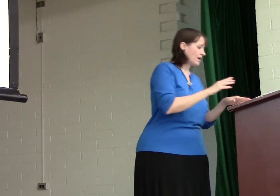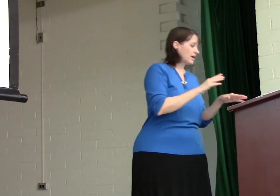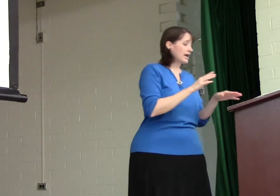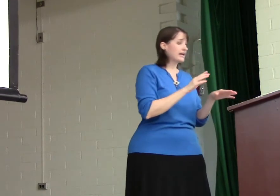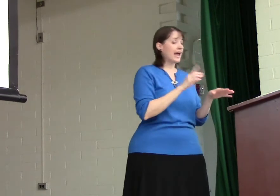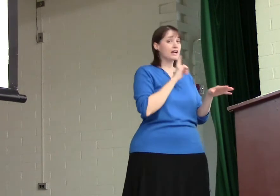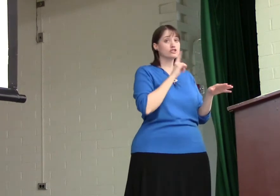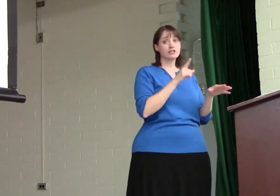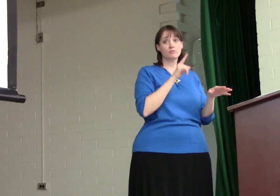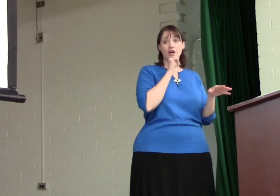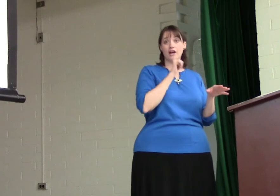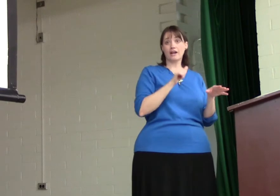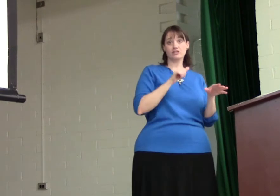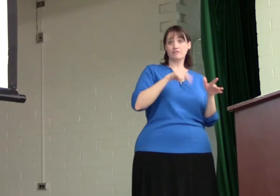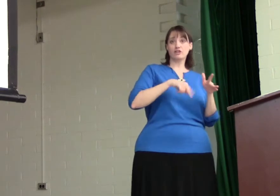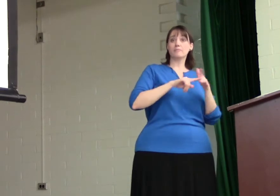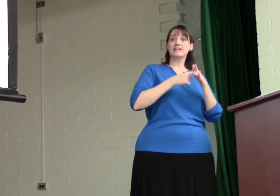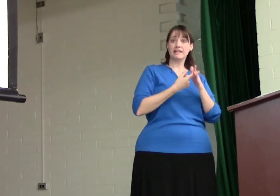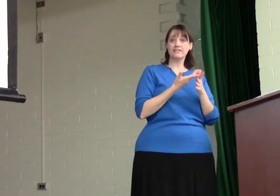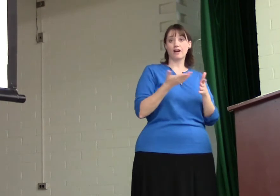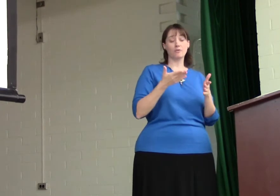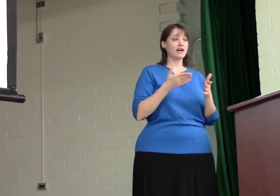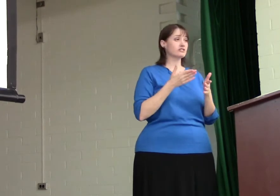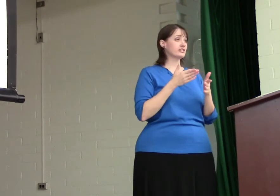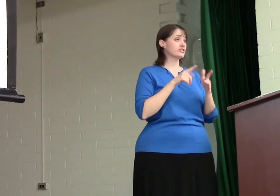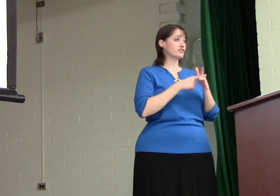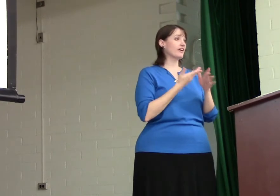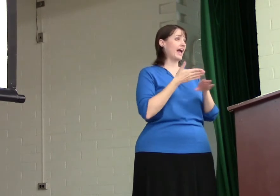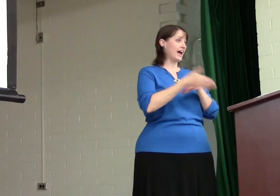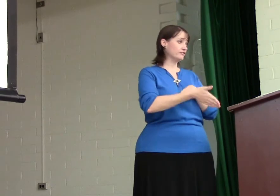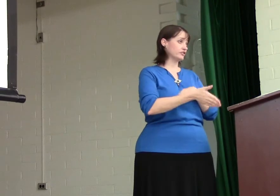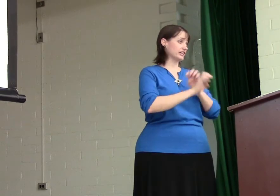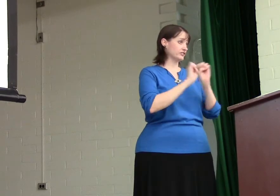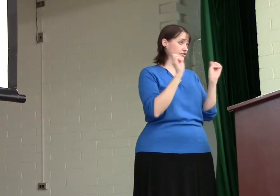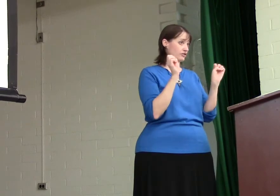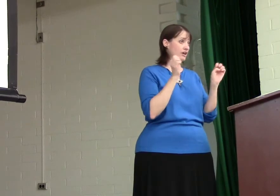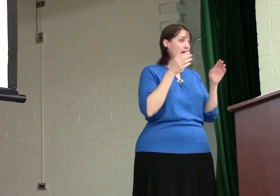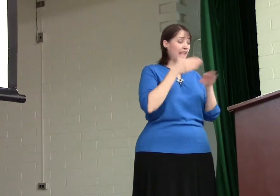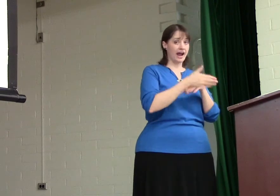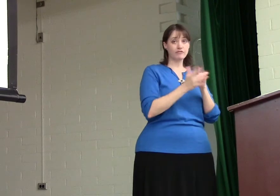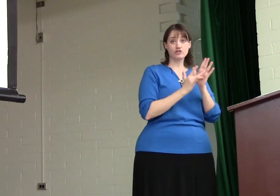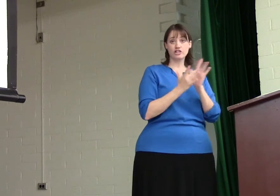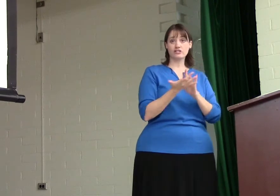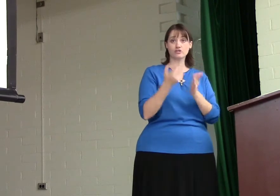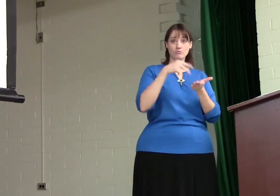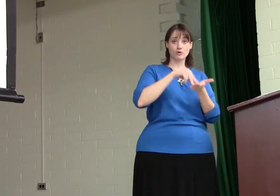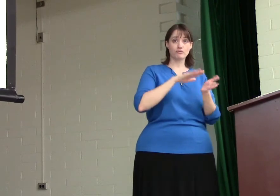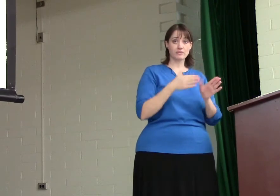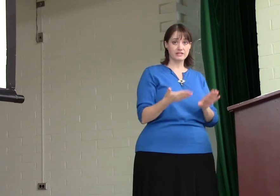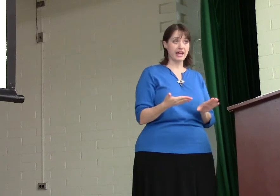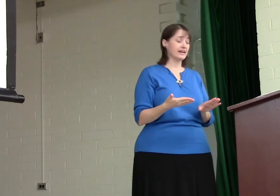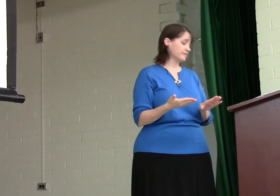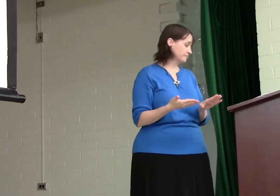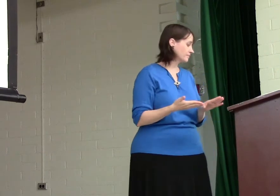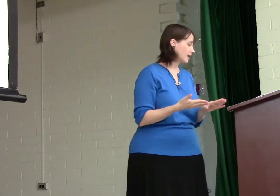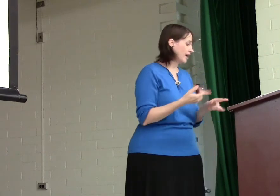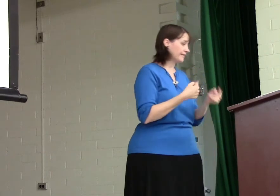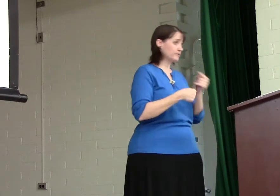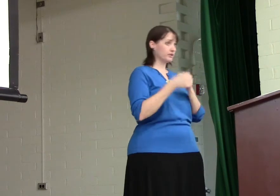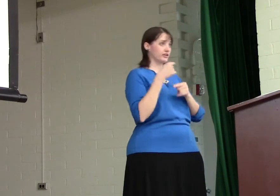And actually we're not actually even going to begin there. We're actually going to start after Easter, after Jesus rose from the dead. And then we're going to